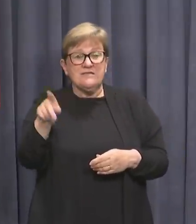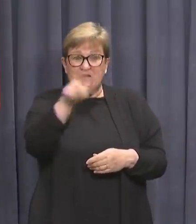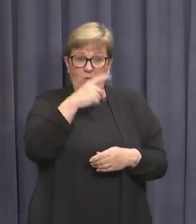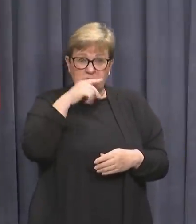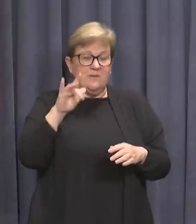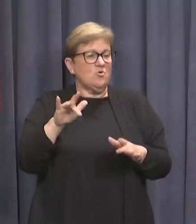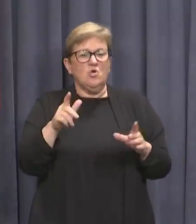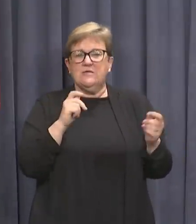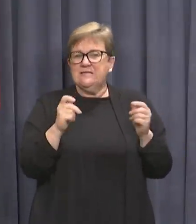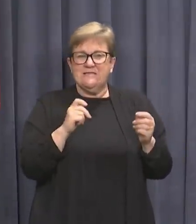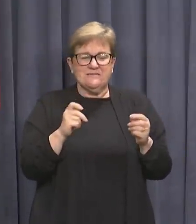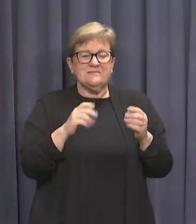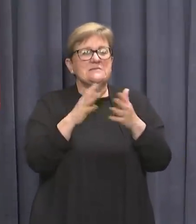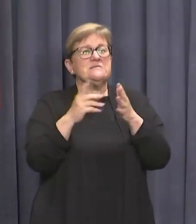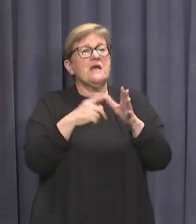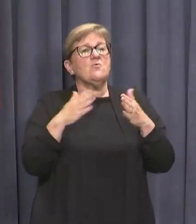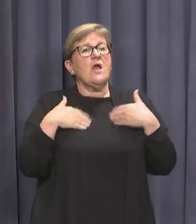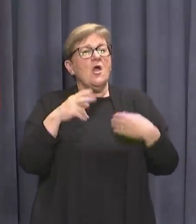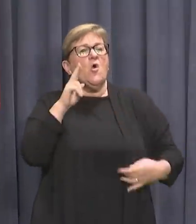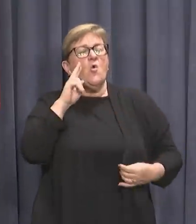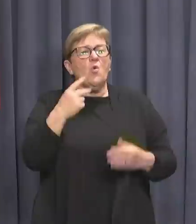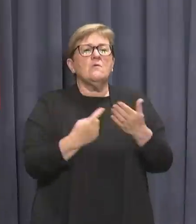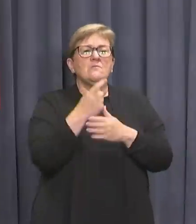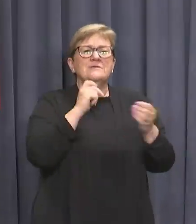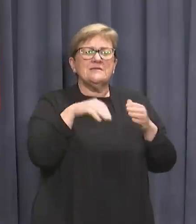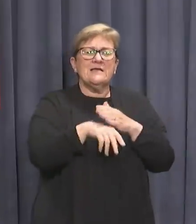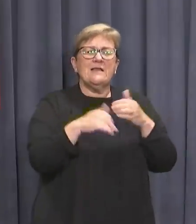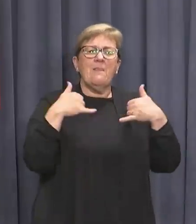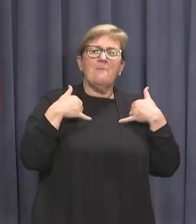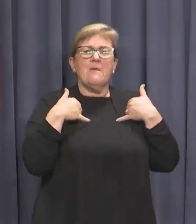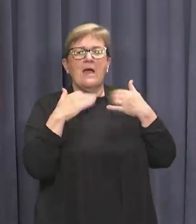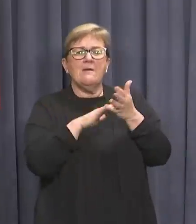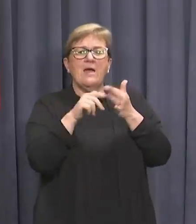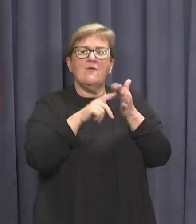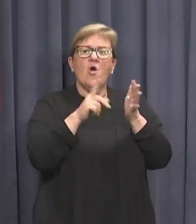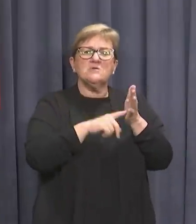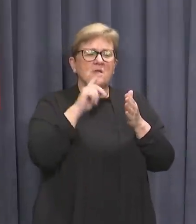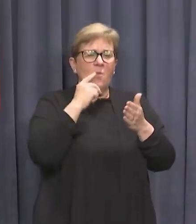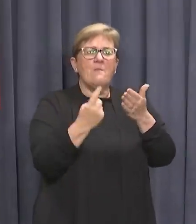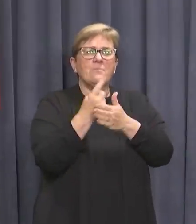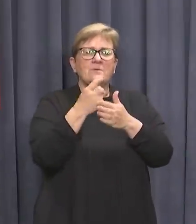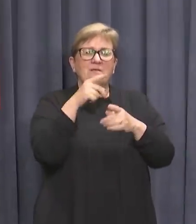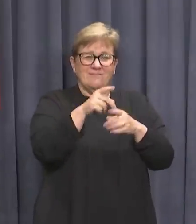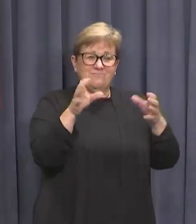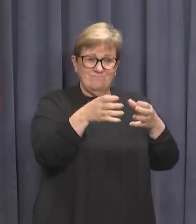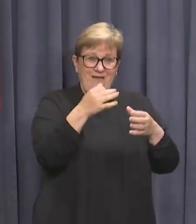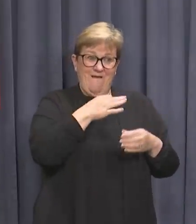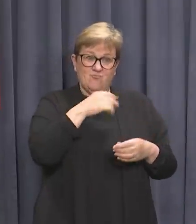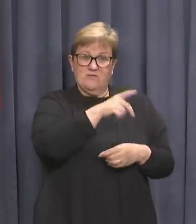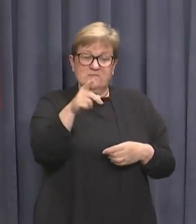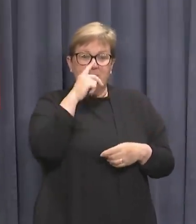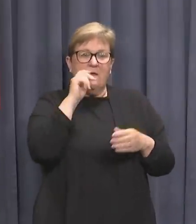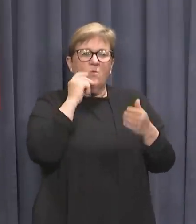tested. WA Health are looking at a pop-up testing clinic at backpacker hostels as we know they are a group at risk.